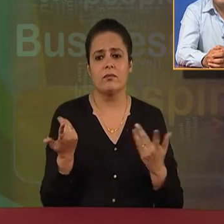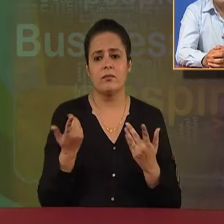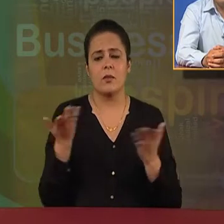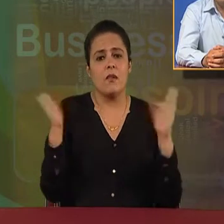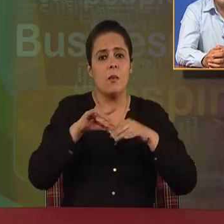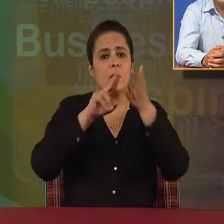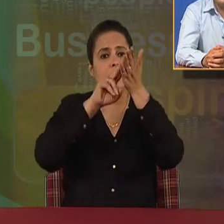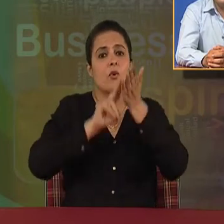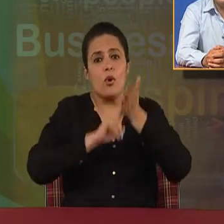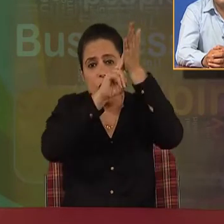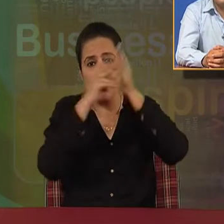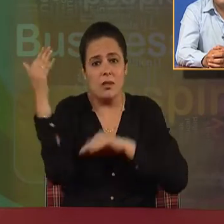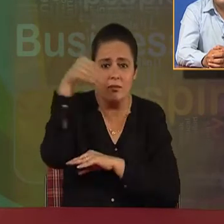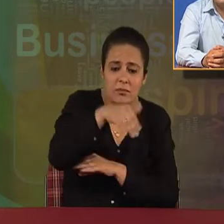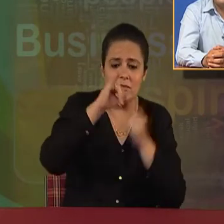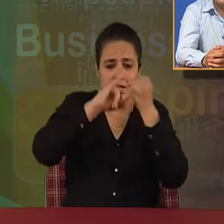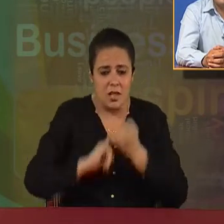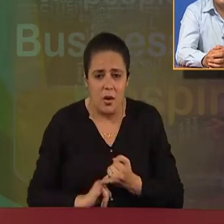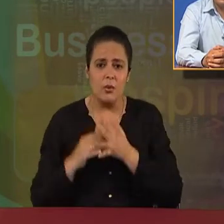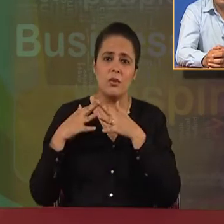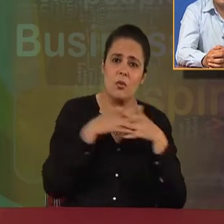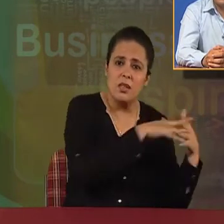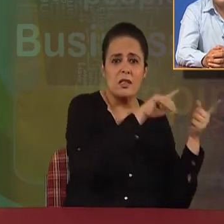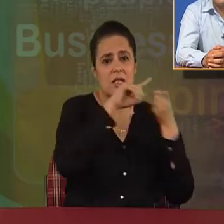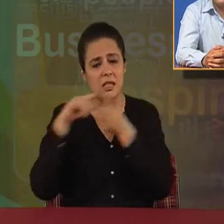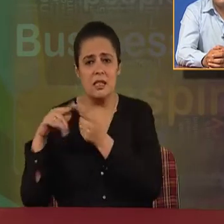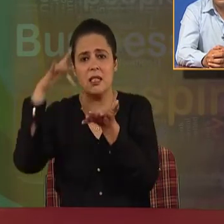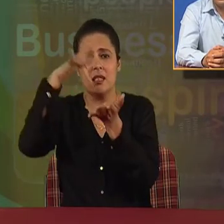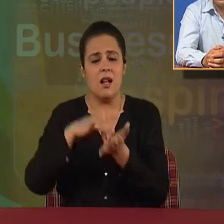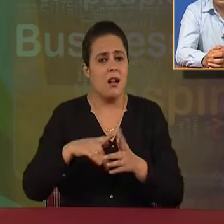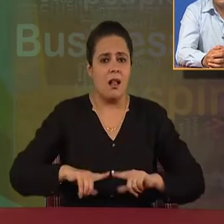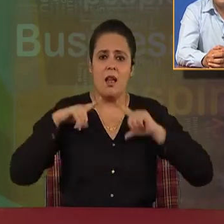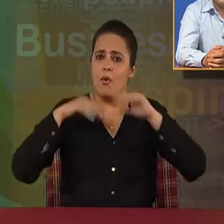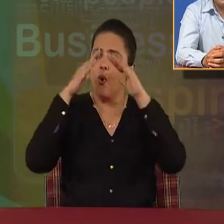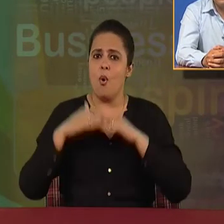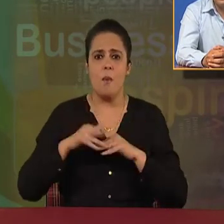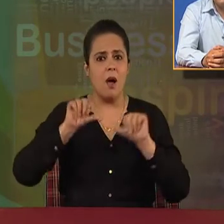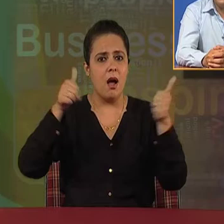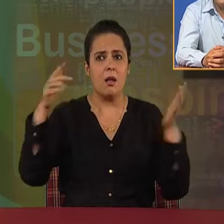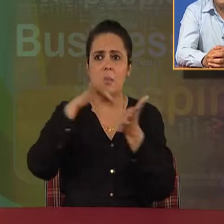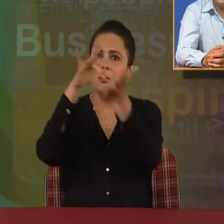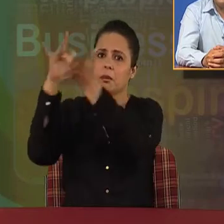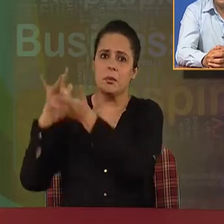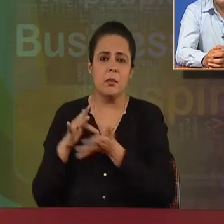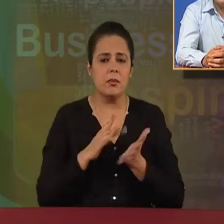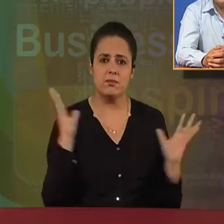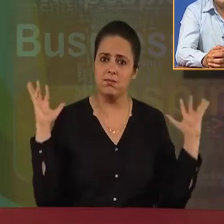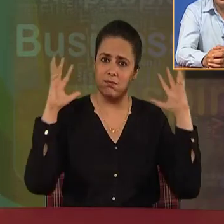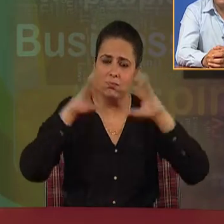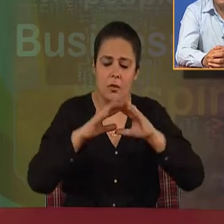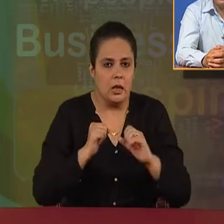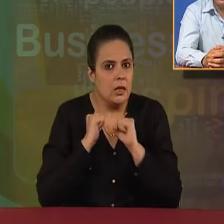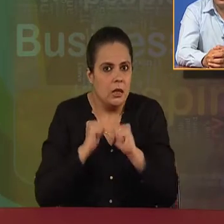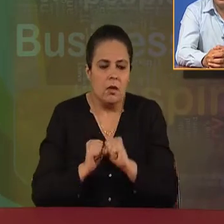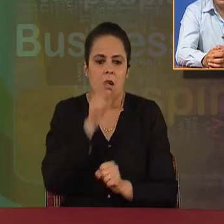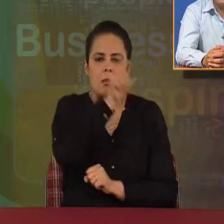maybe from the north region, the south region, the west region, the center region. So it's very, very difficult to understand their